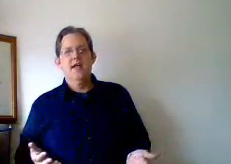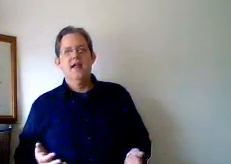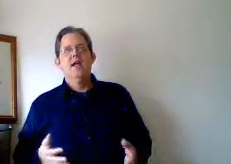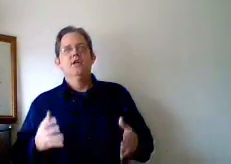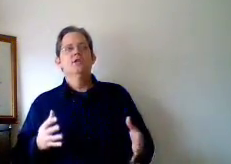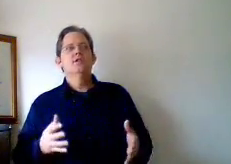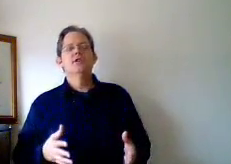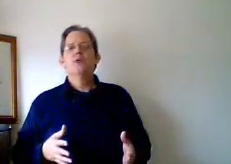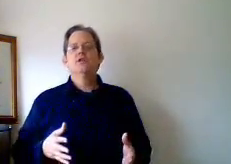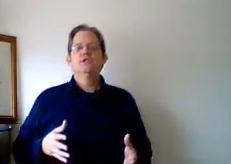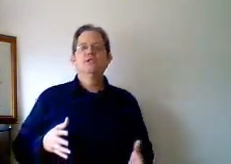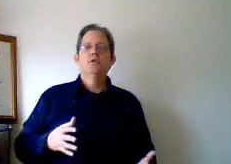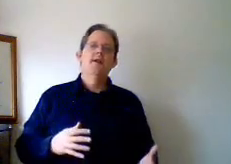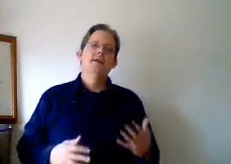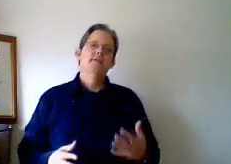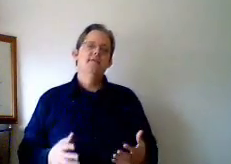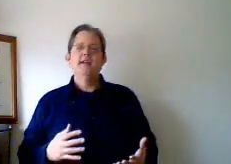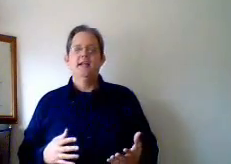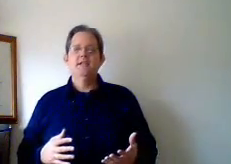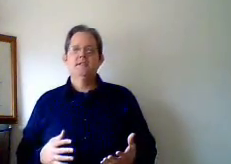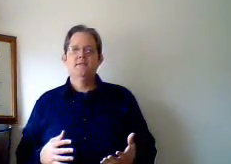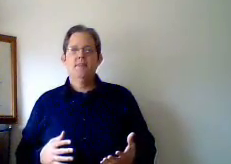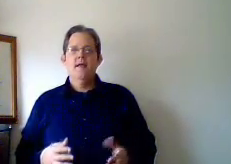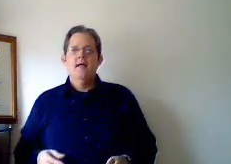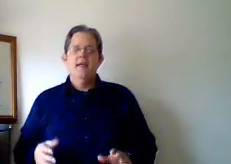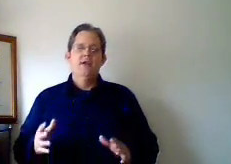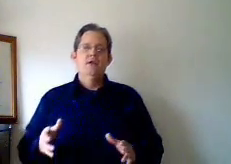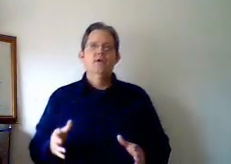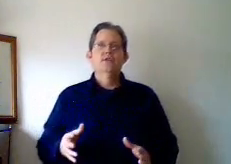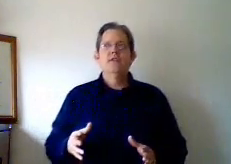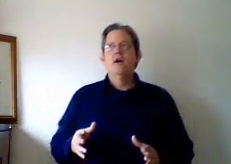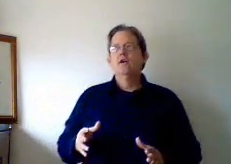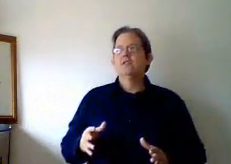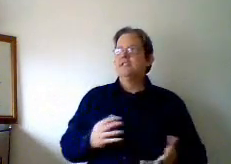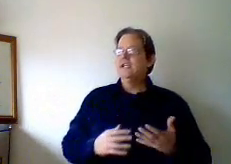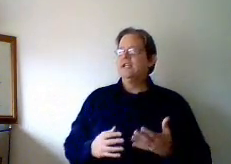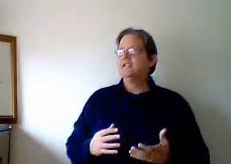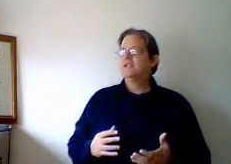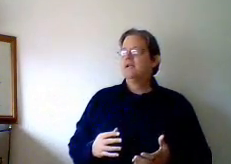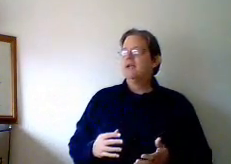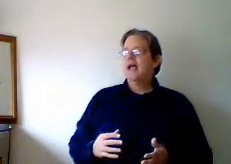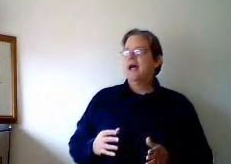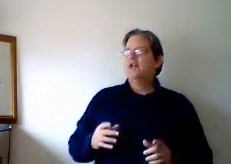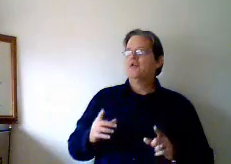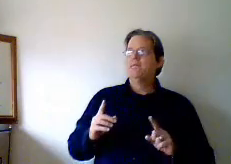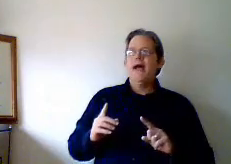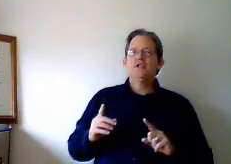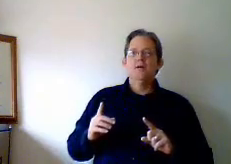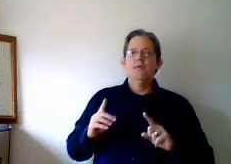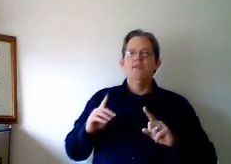They used those questions to identify needs. They used those needs to match up with